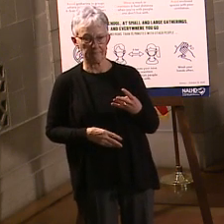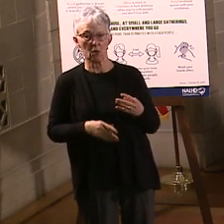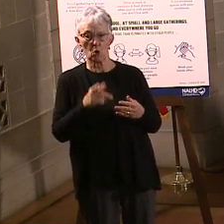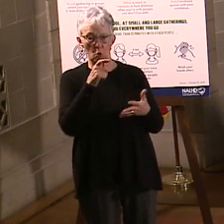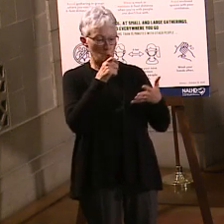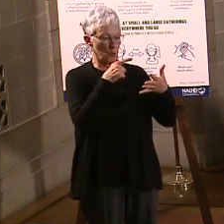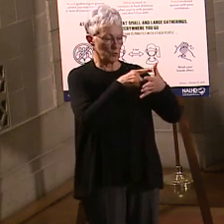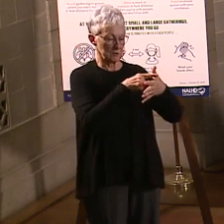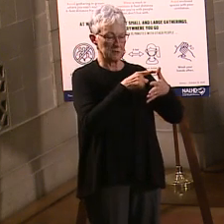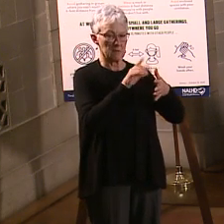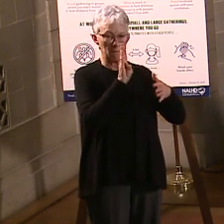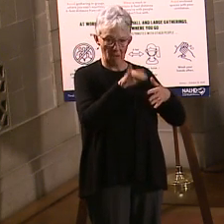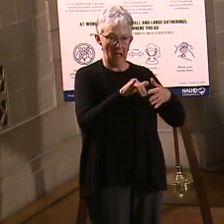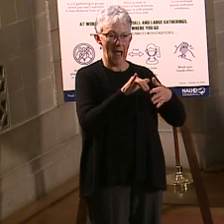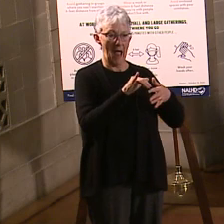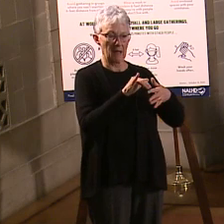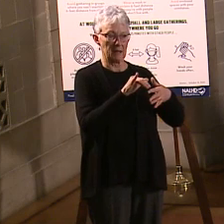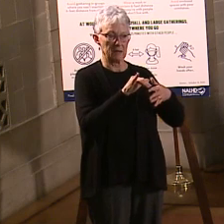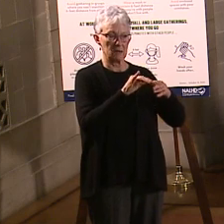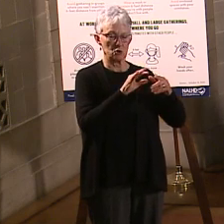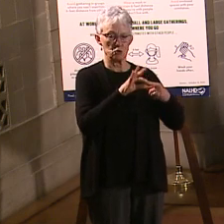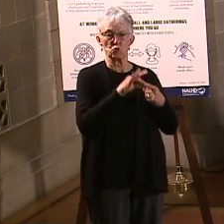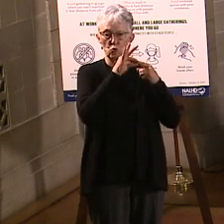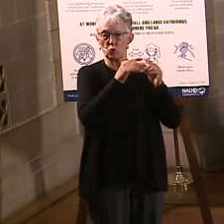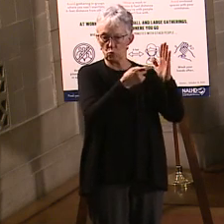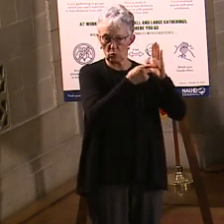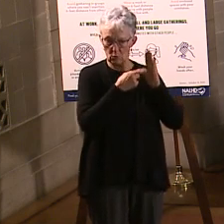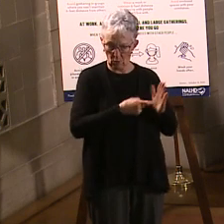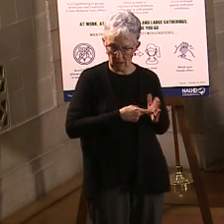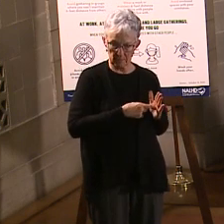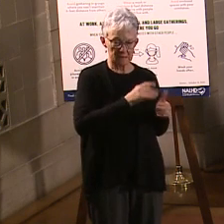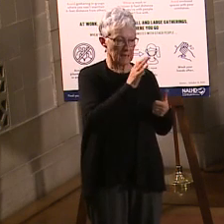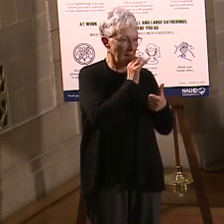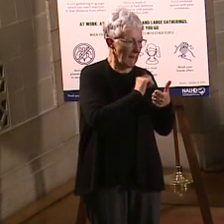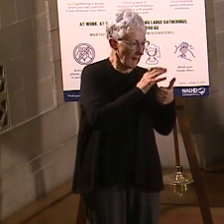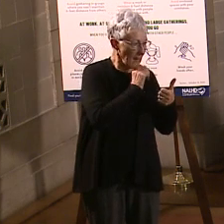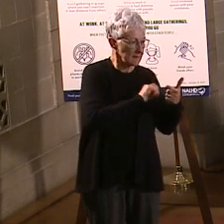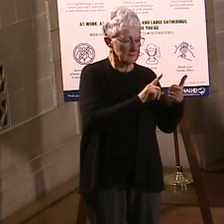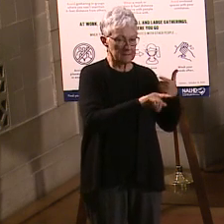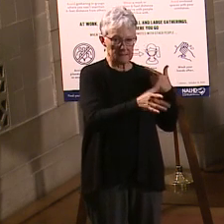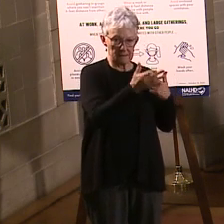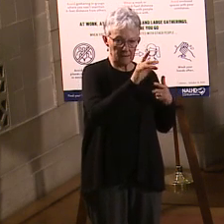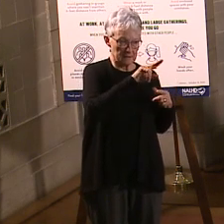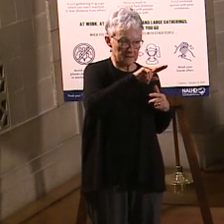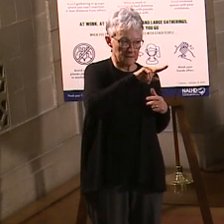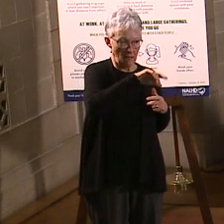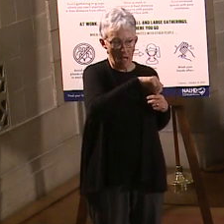if they're a higher priority, even if they sign up later. So, again, just be aware of that out there.